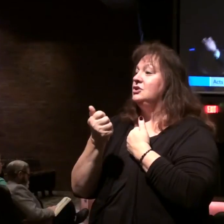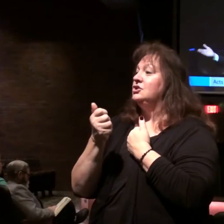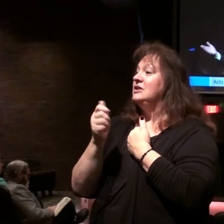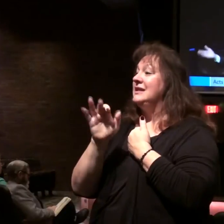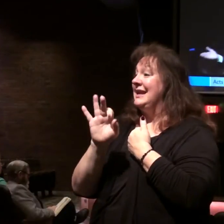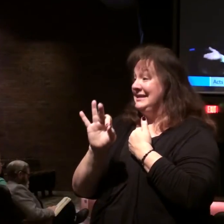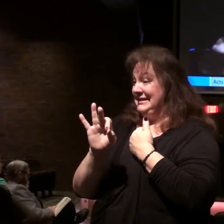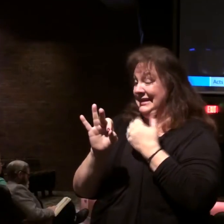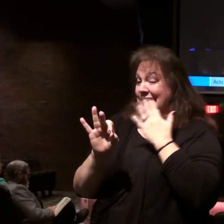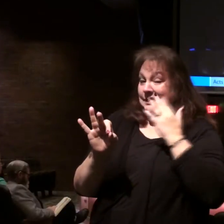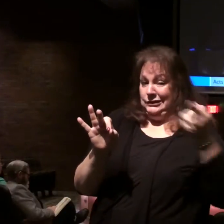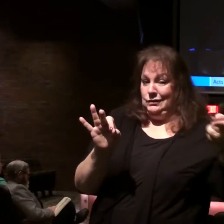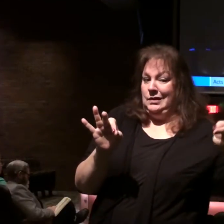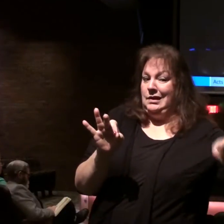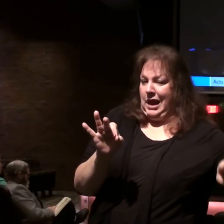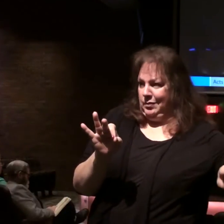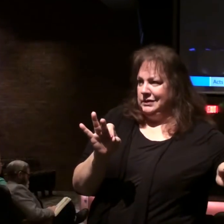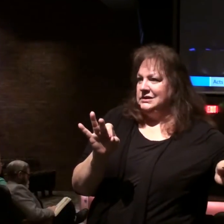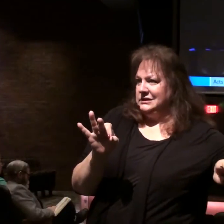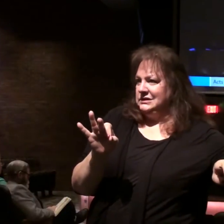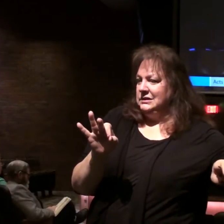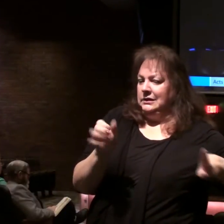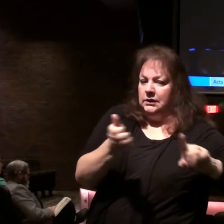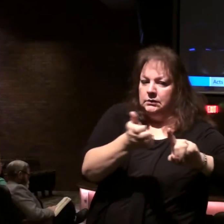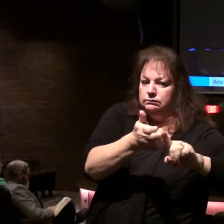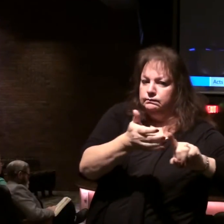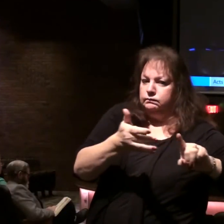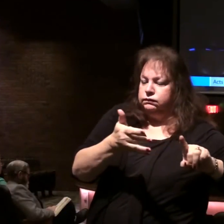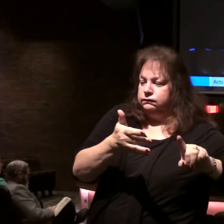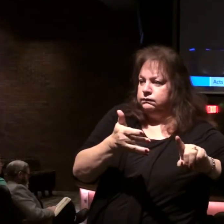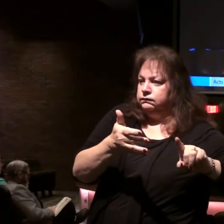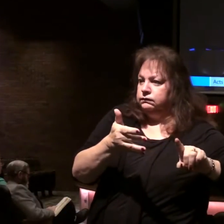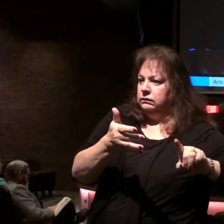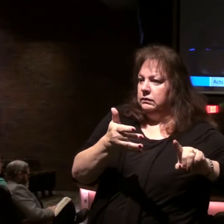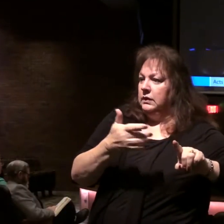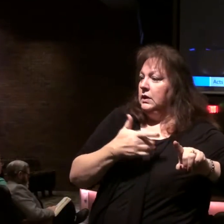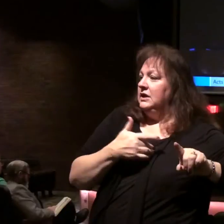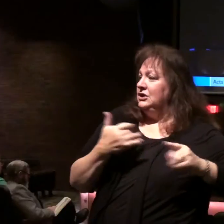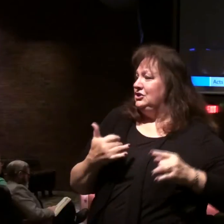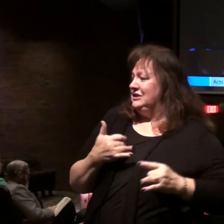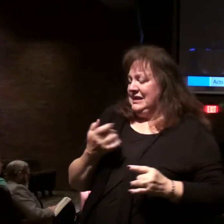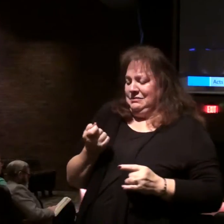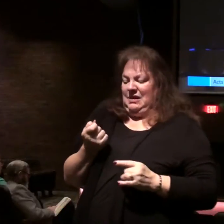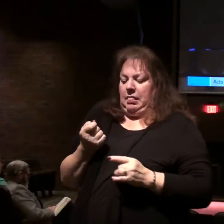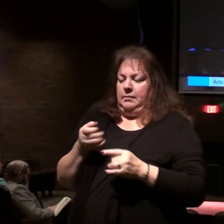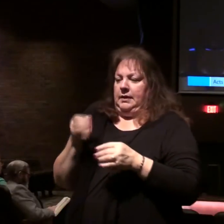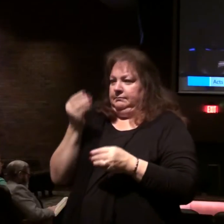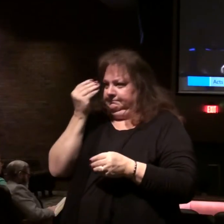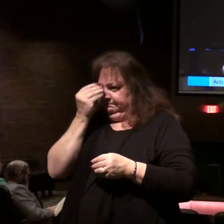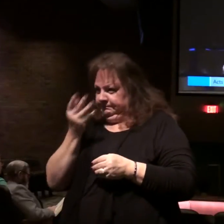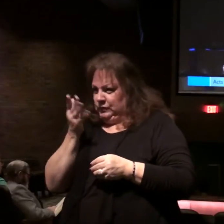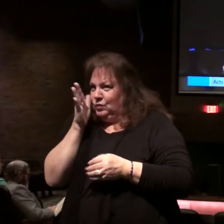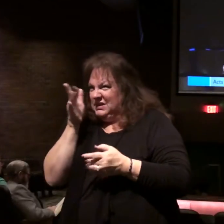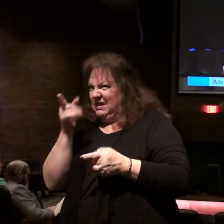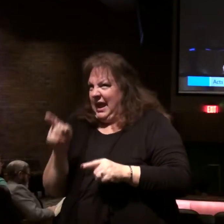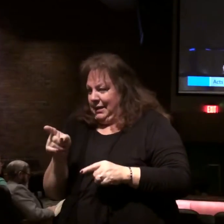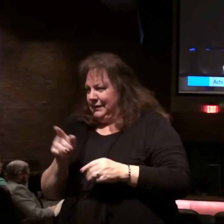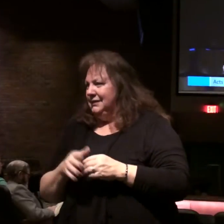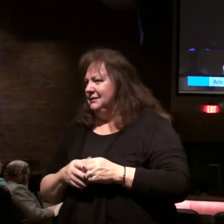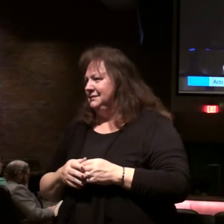is when it will actually be unfolded in detail. Remember, we're just getting a preview of what's ahead.